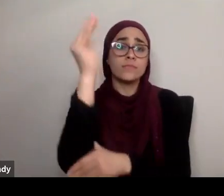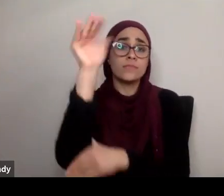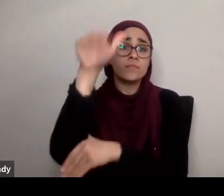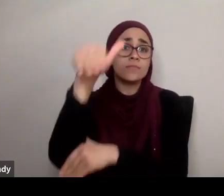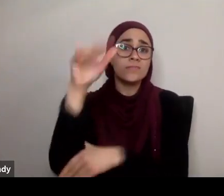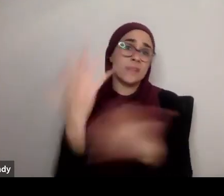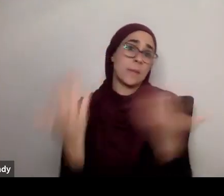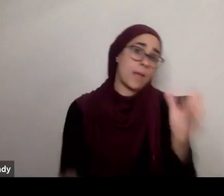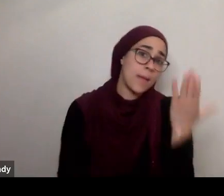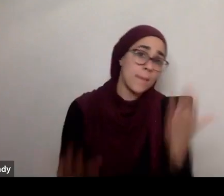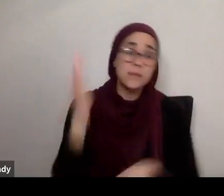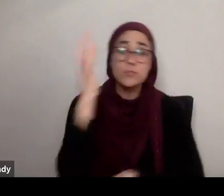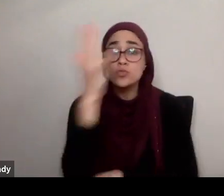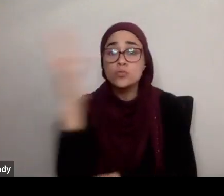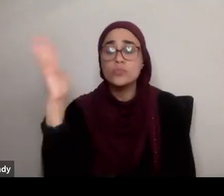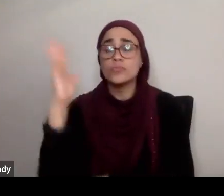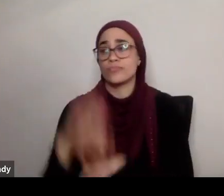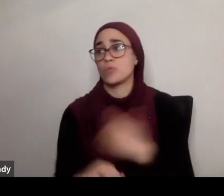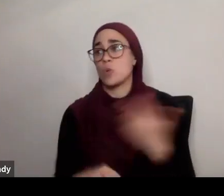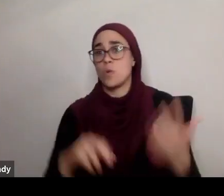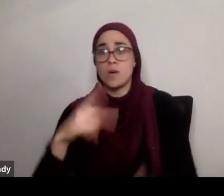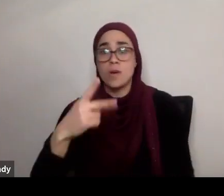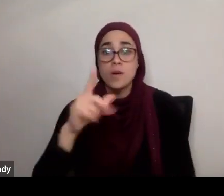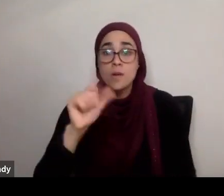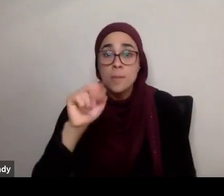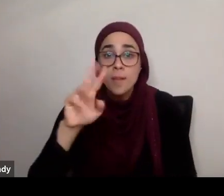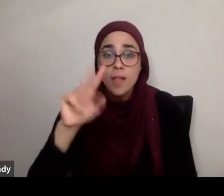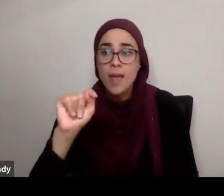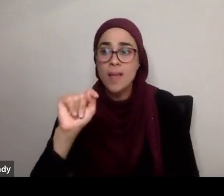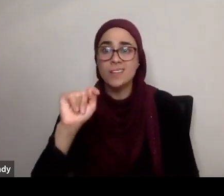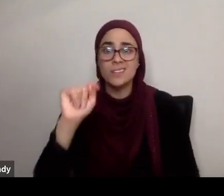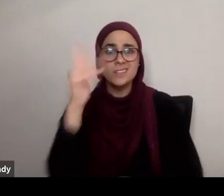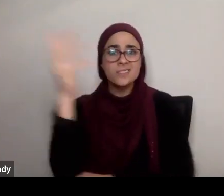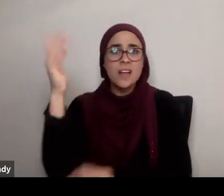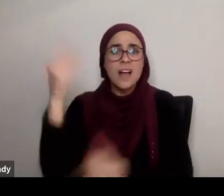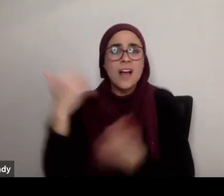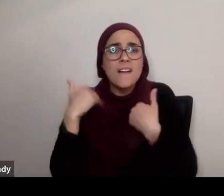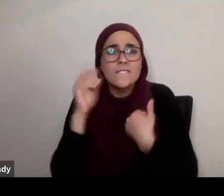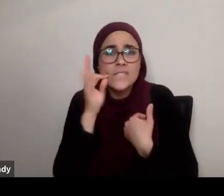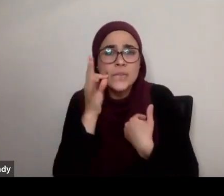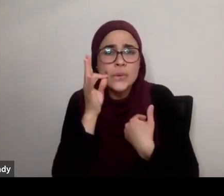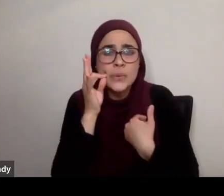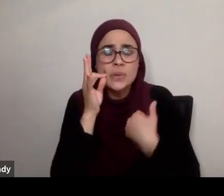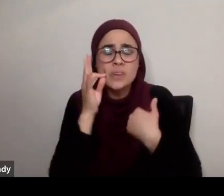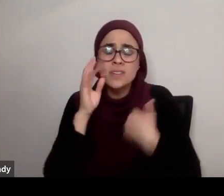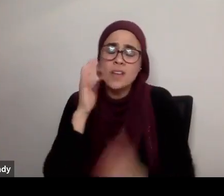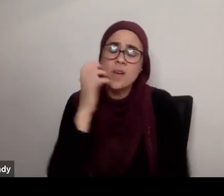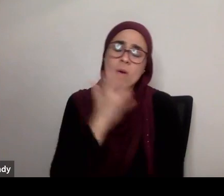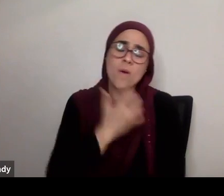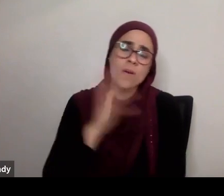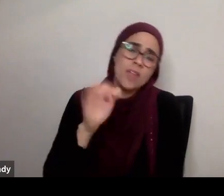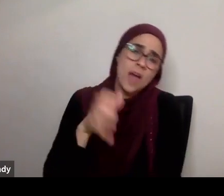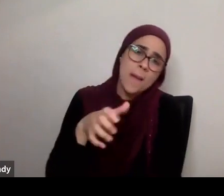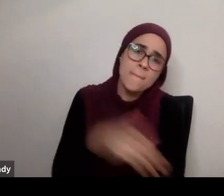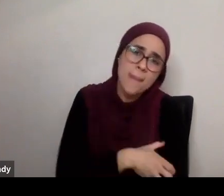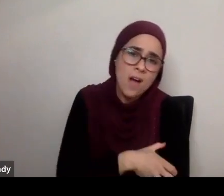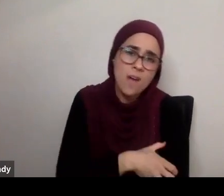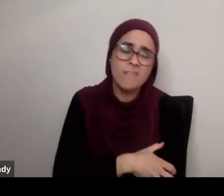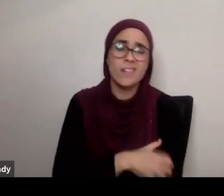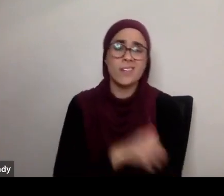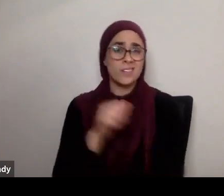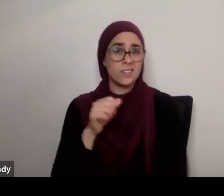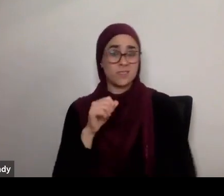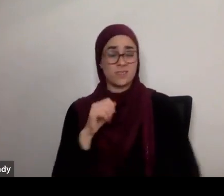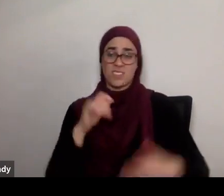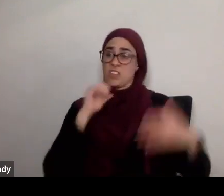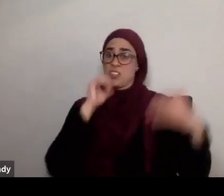a being that offers fruit. That's incredible. It's very powerful. It should not be taken for granted. It's not a passive act that's taking